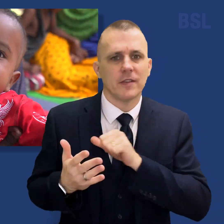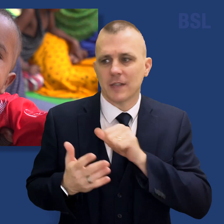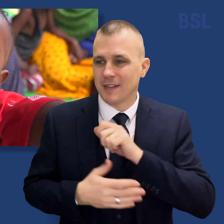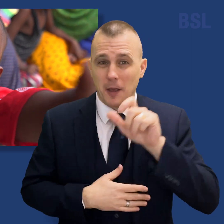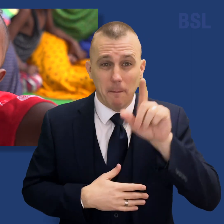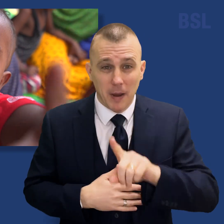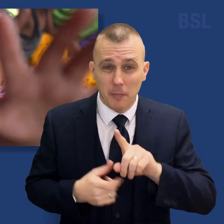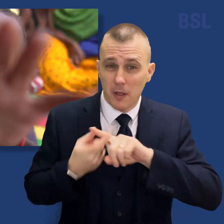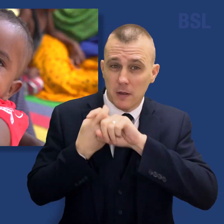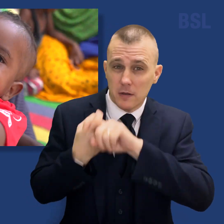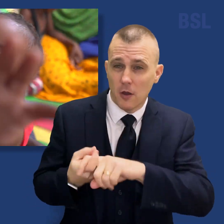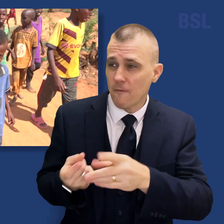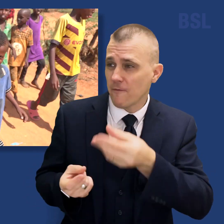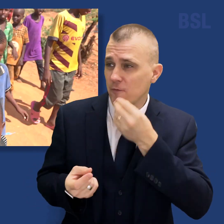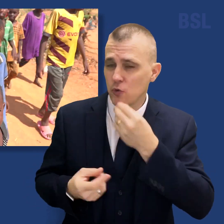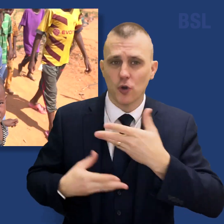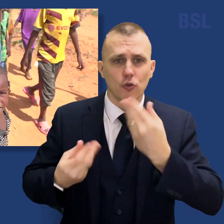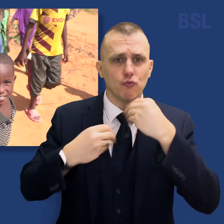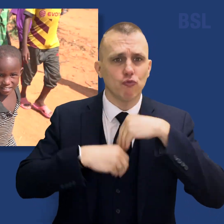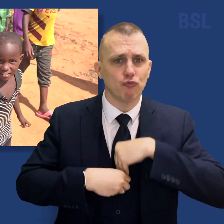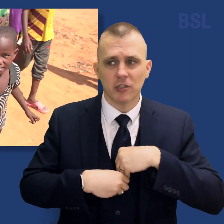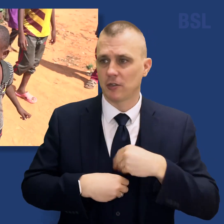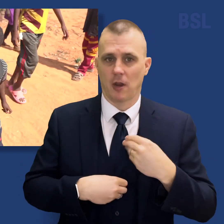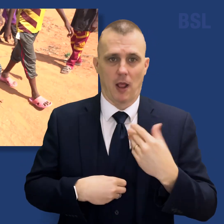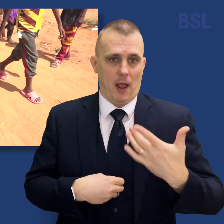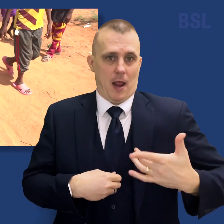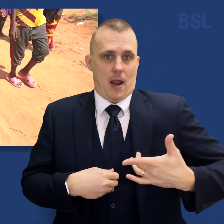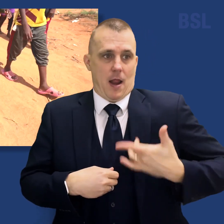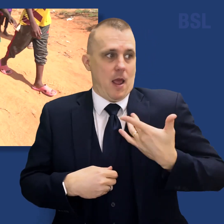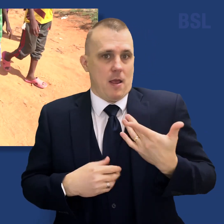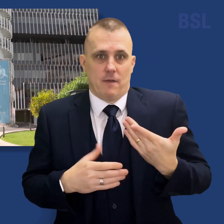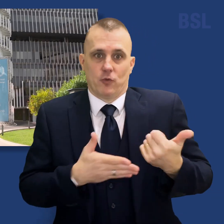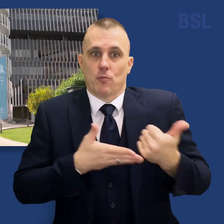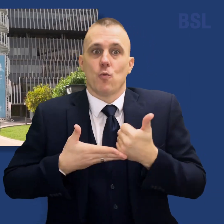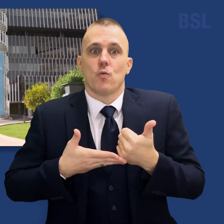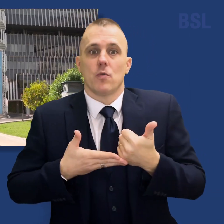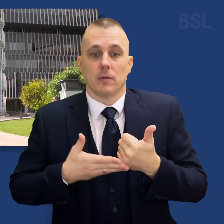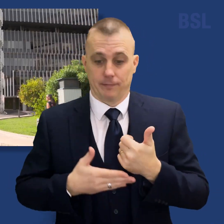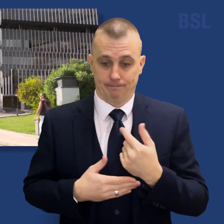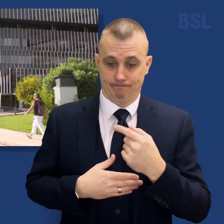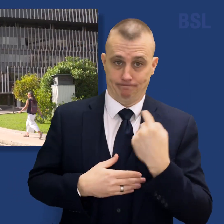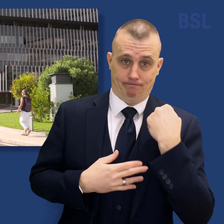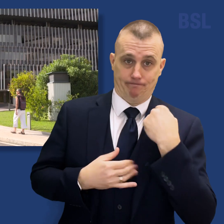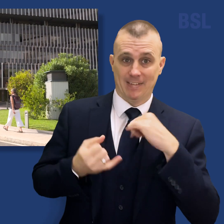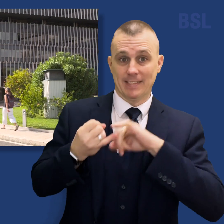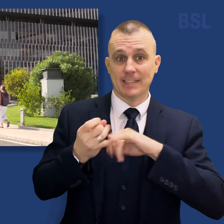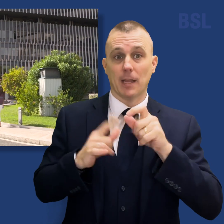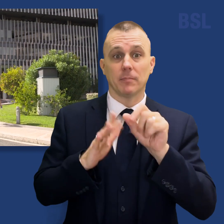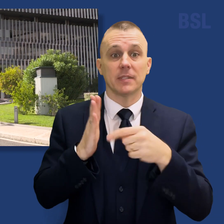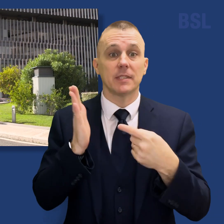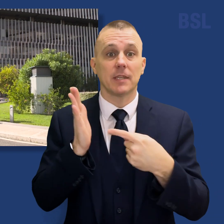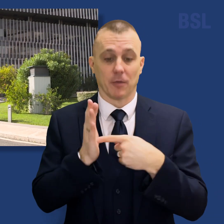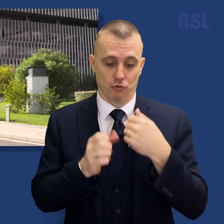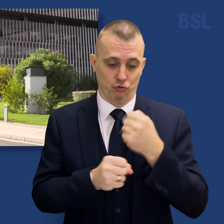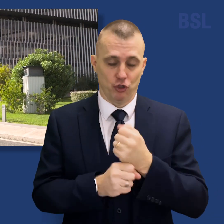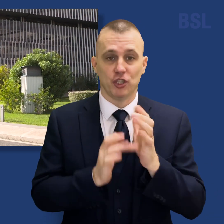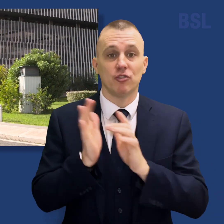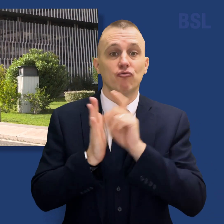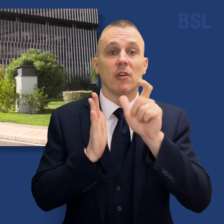organization's food, nutrition, and livelihood support. In September, The Church of Jesus Christ of Latter-day